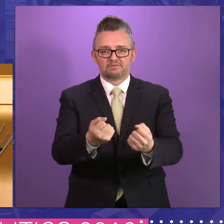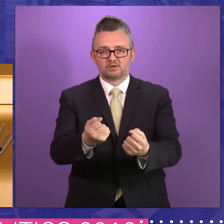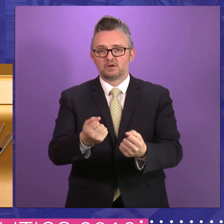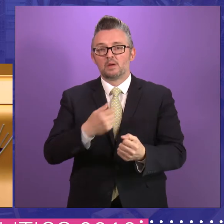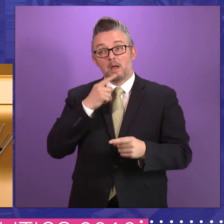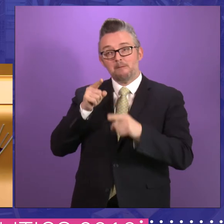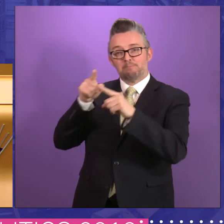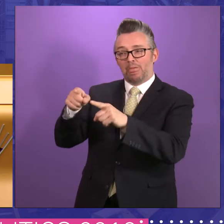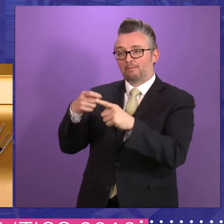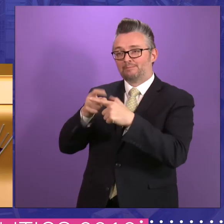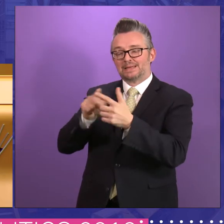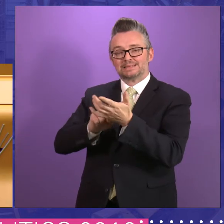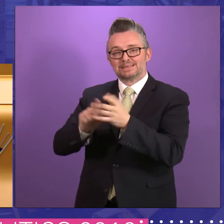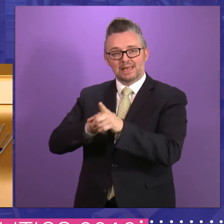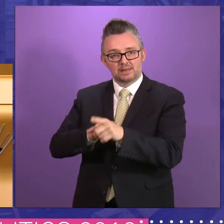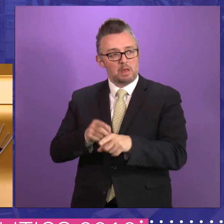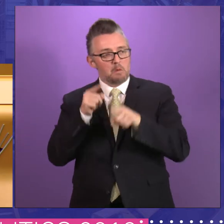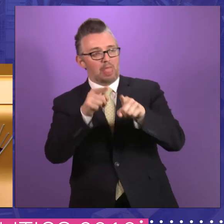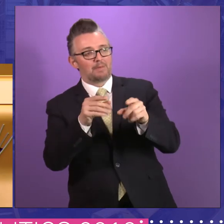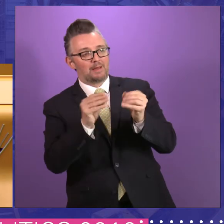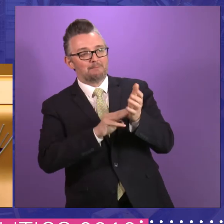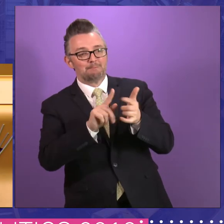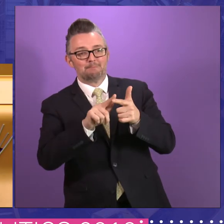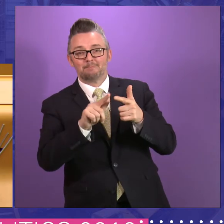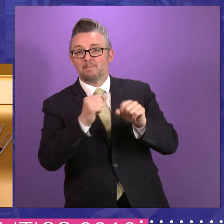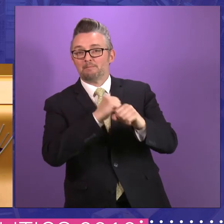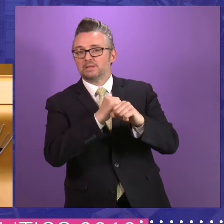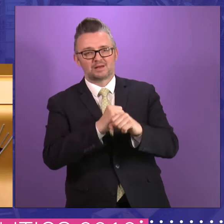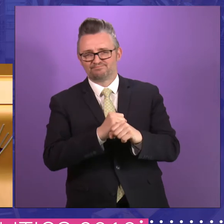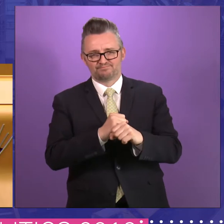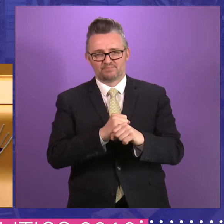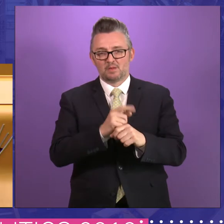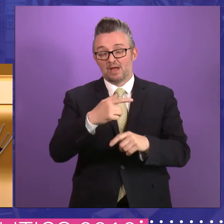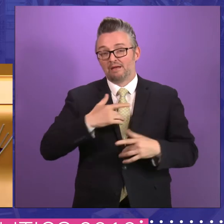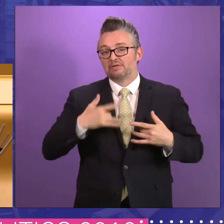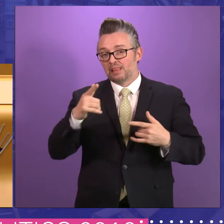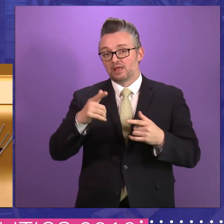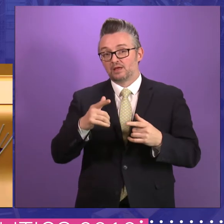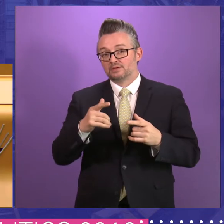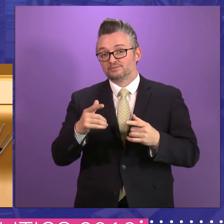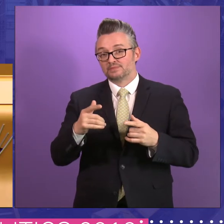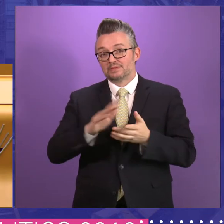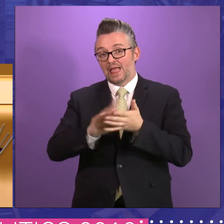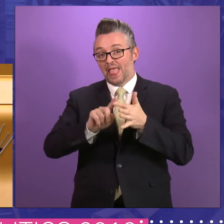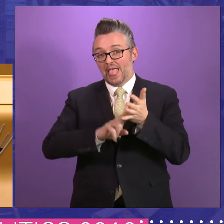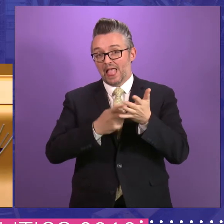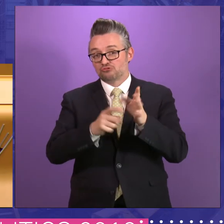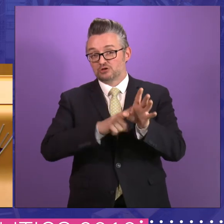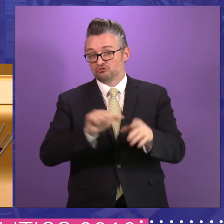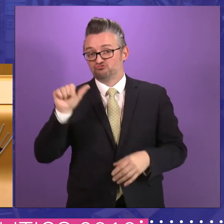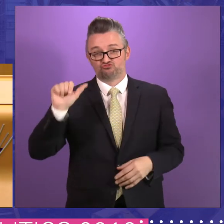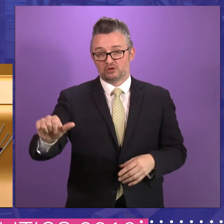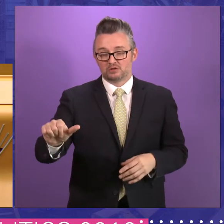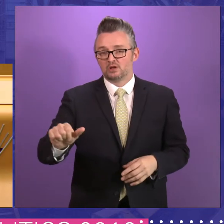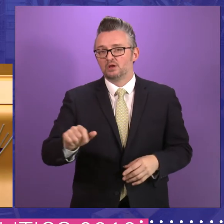the media. I don't think it's all about the media at all. I do think Henry's right. We in the public know that most